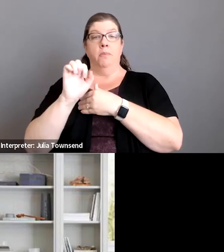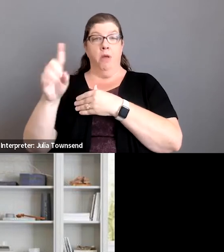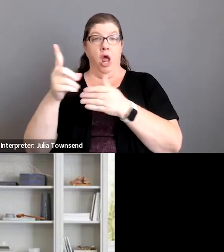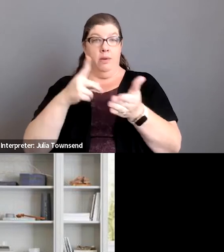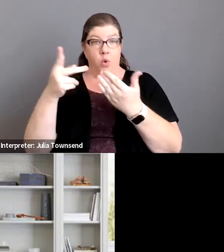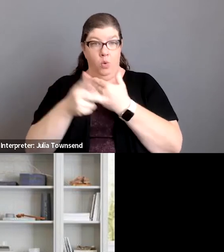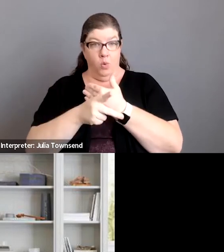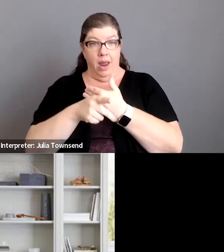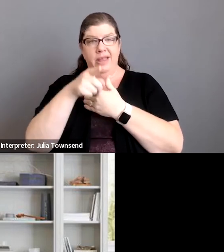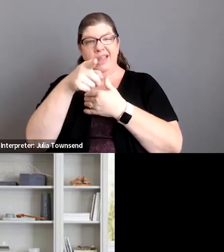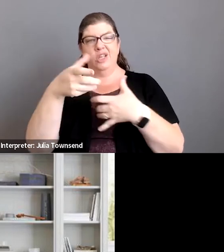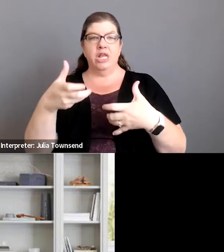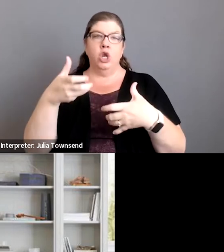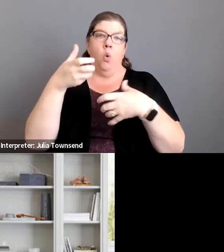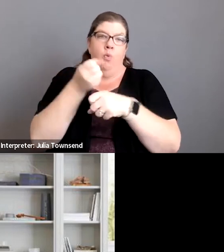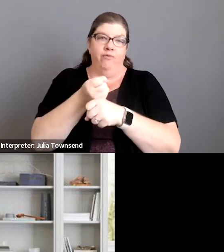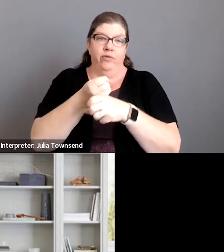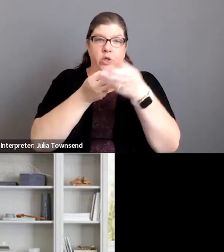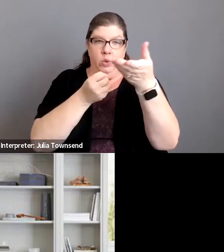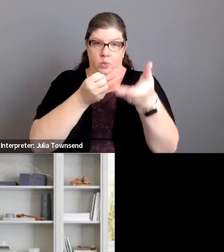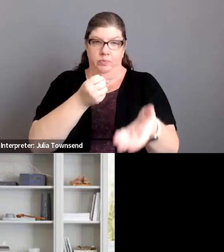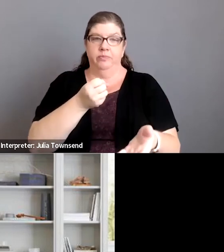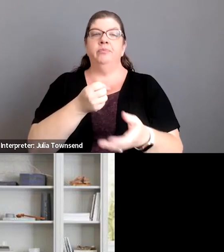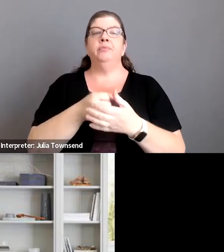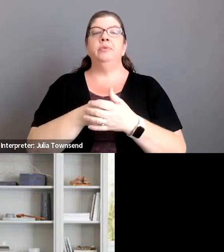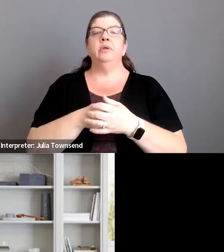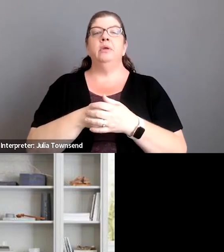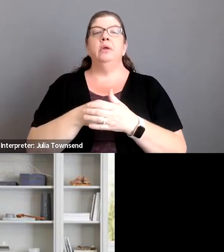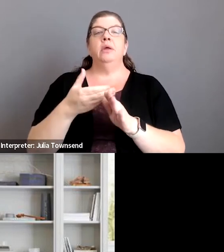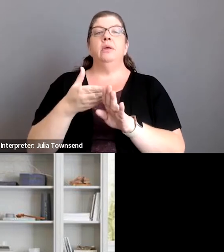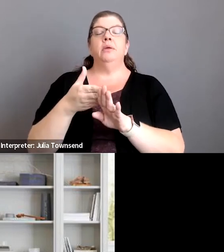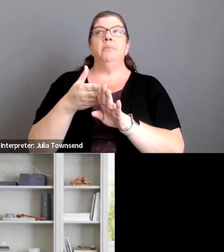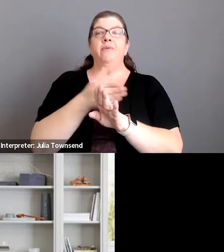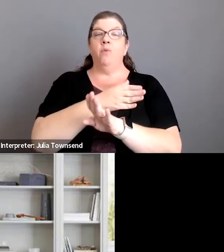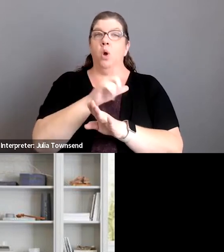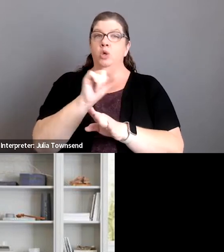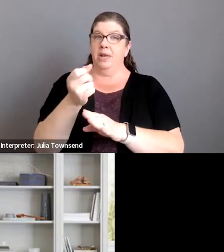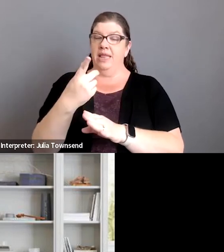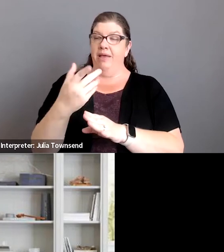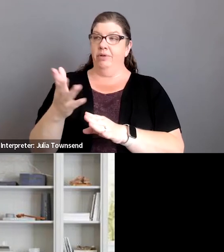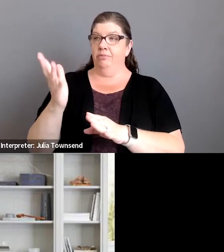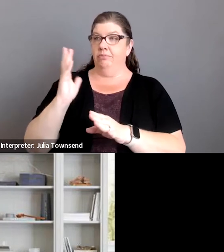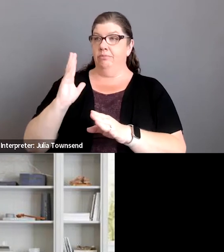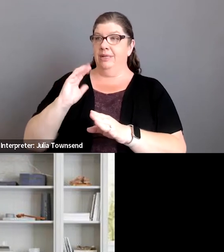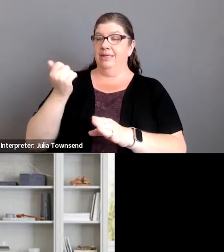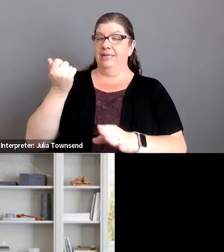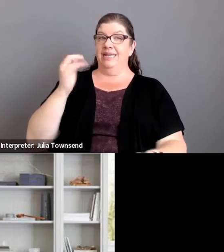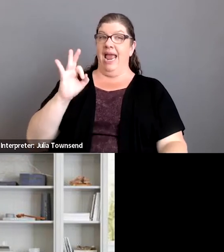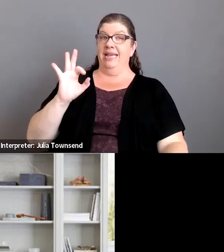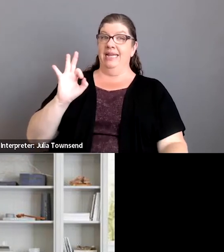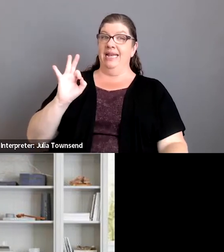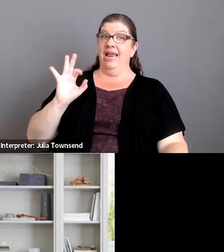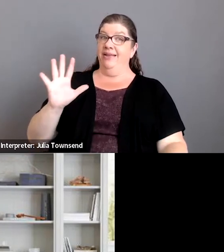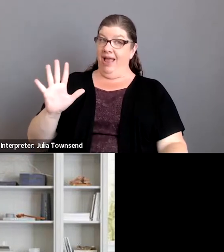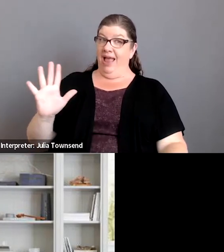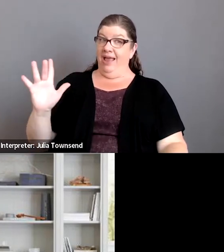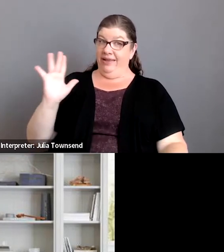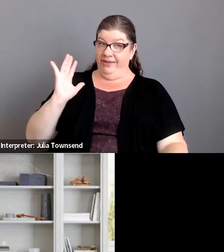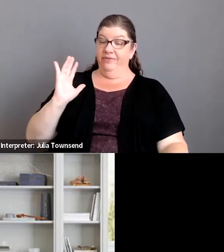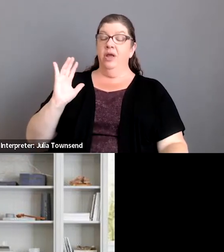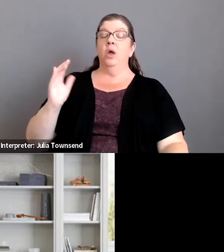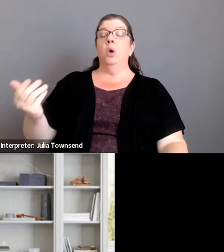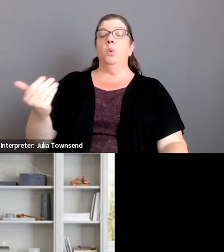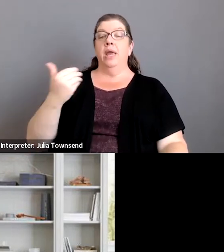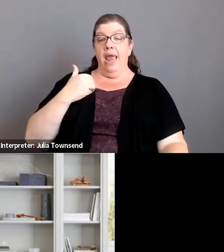here's kind of an overview so before 2011 actually back to 1995 we